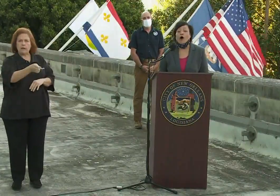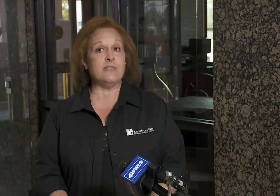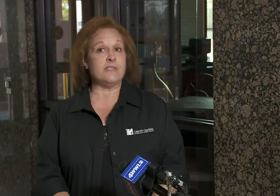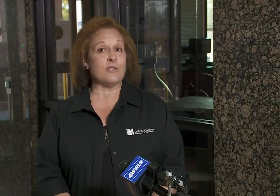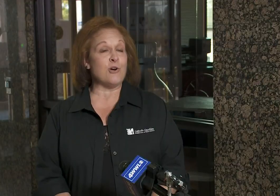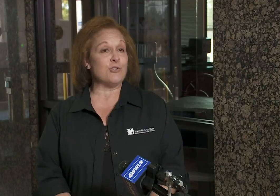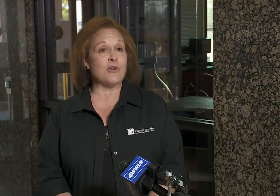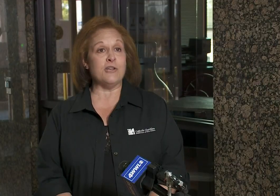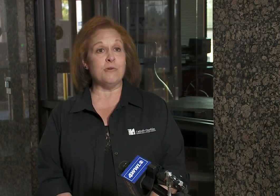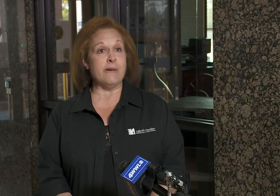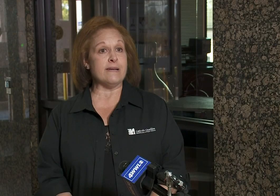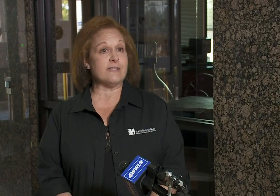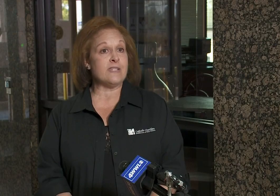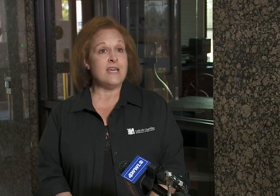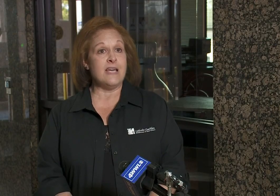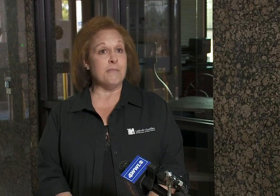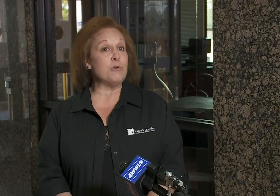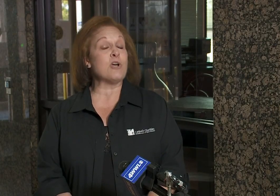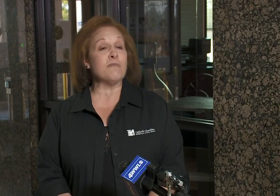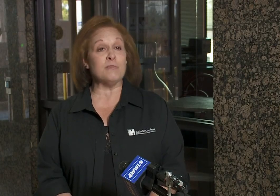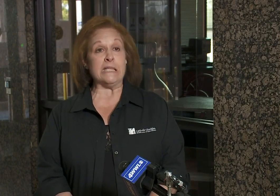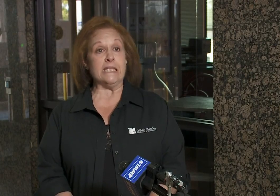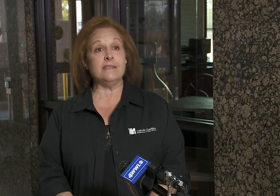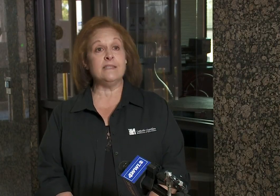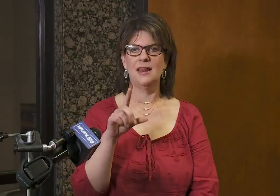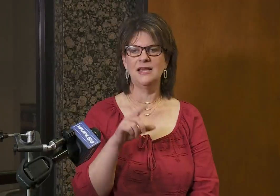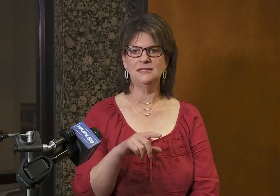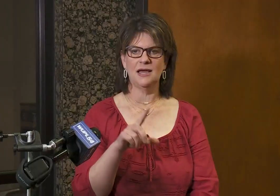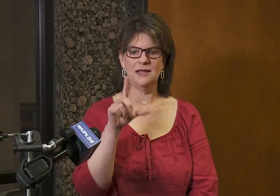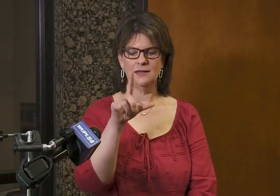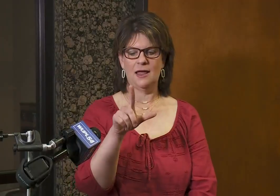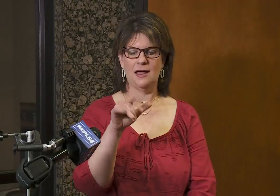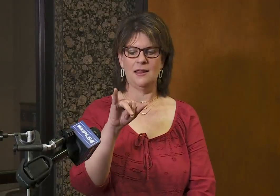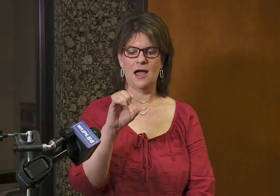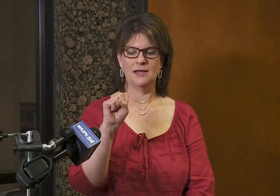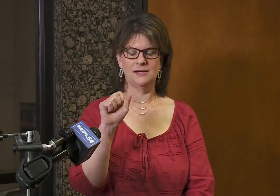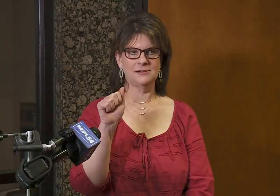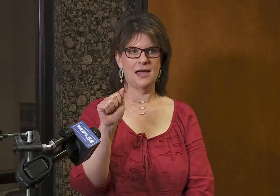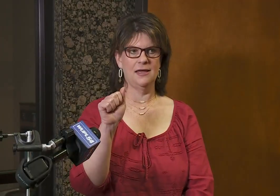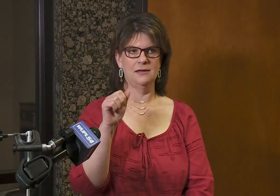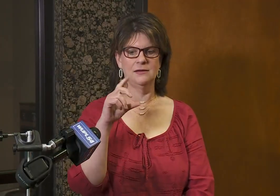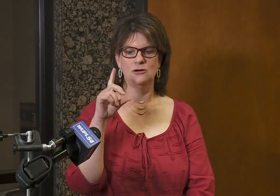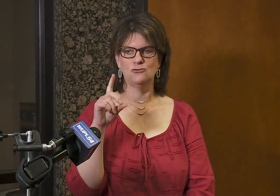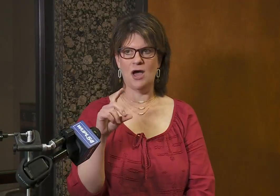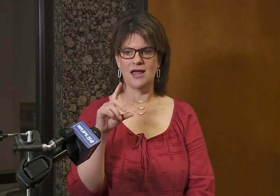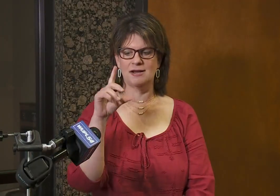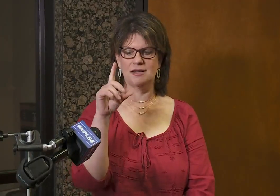it's the culture I know best and most comfortable in. Lisa. Watching every sign